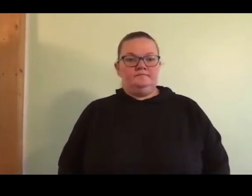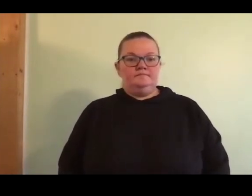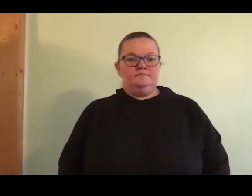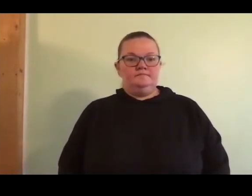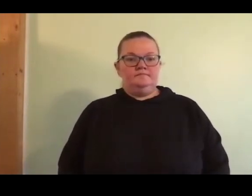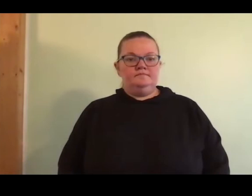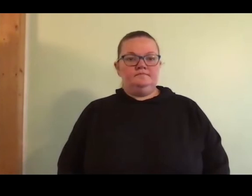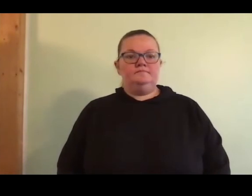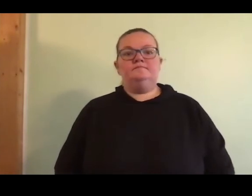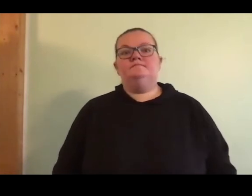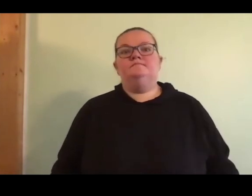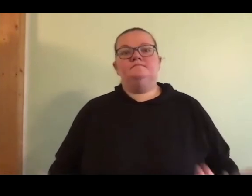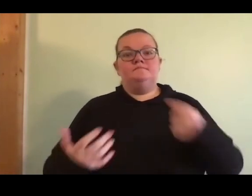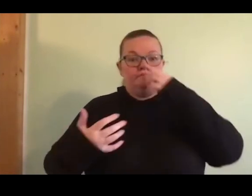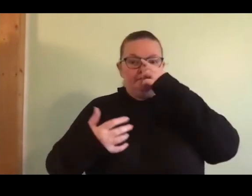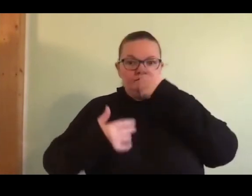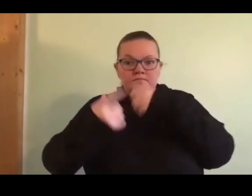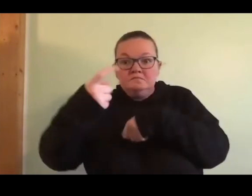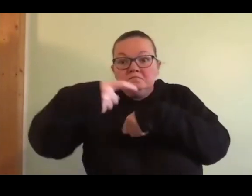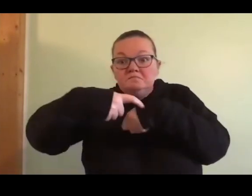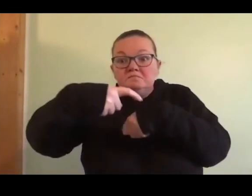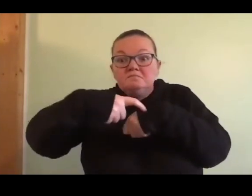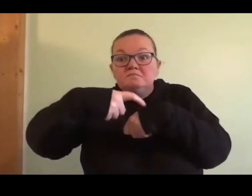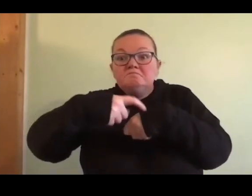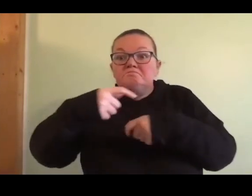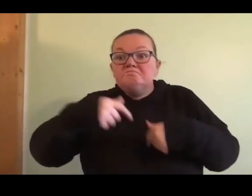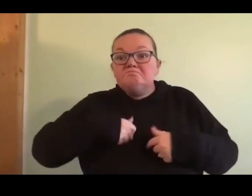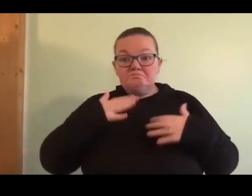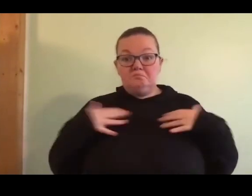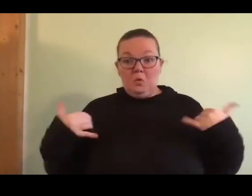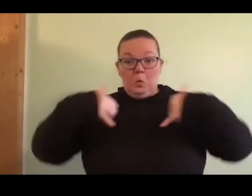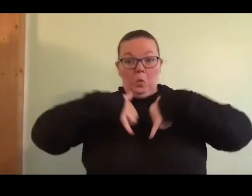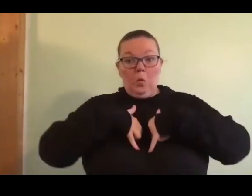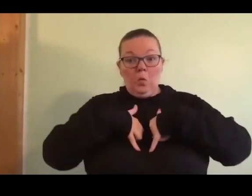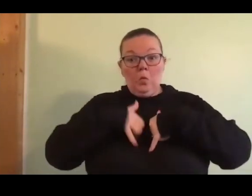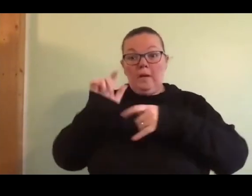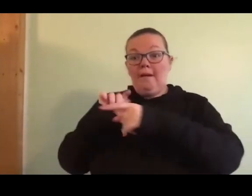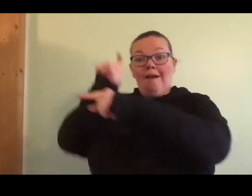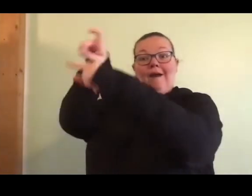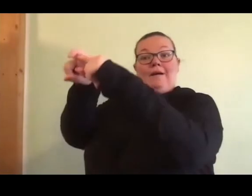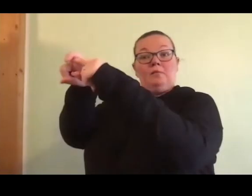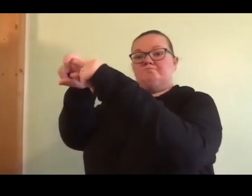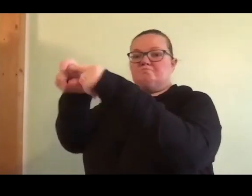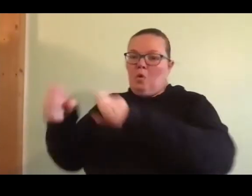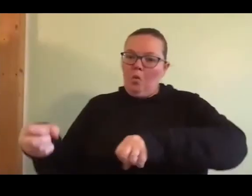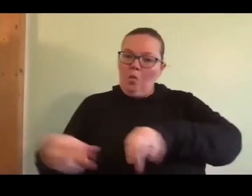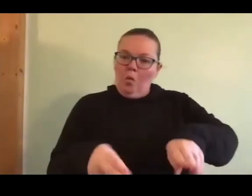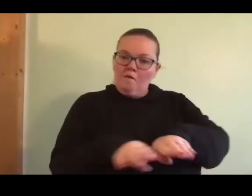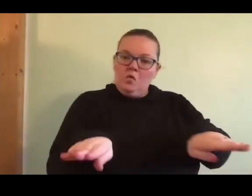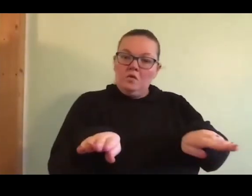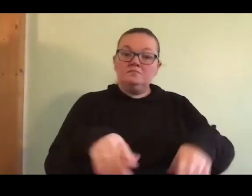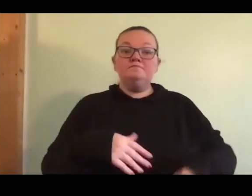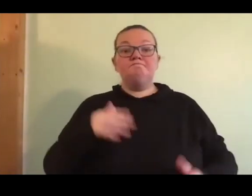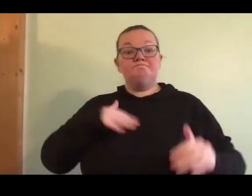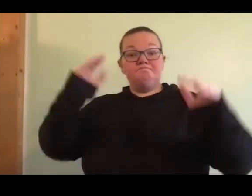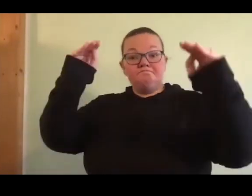Just once, I didn't hang up my coat on the ramp of school. Miss Sanders made me